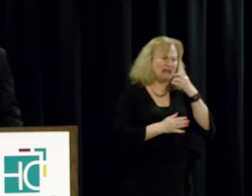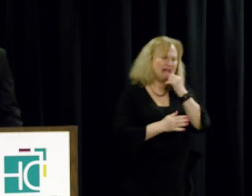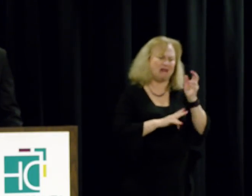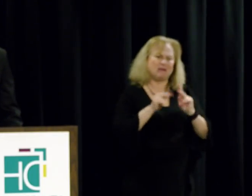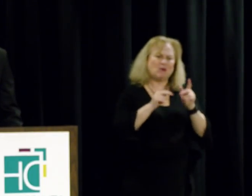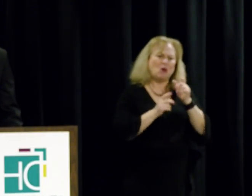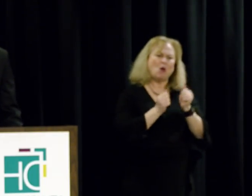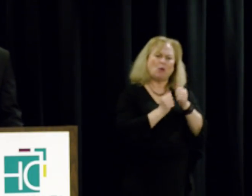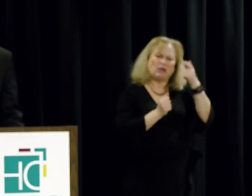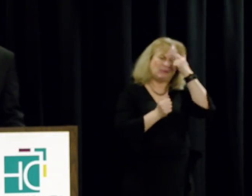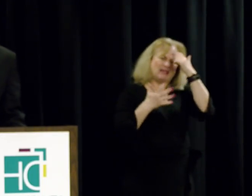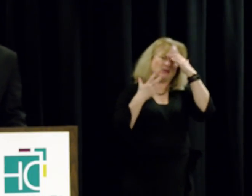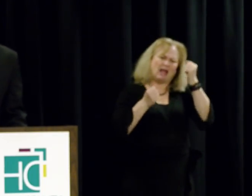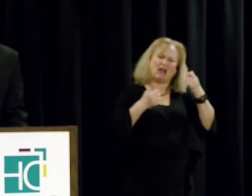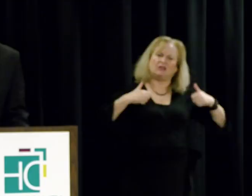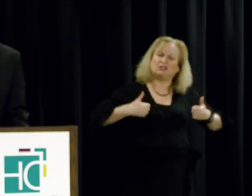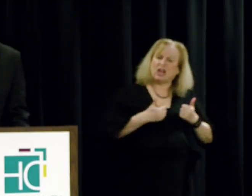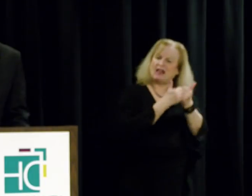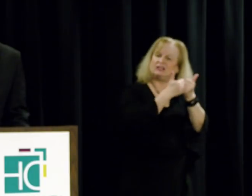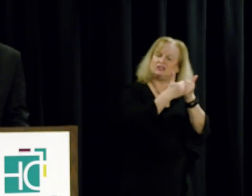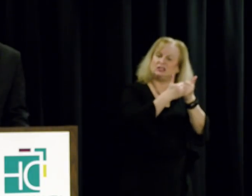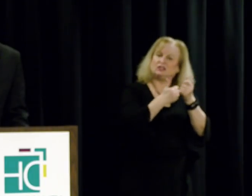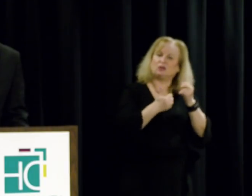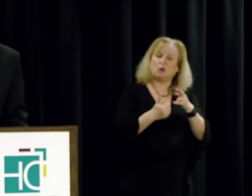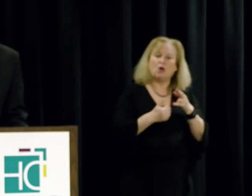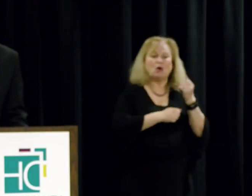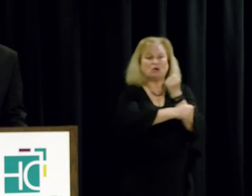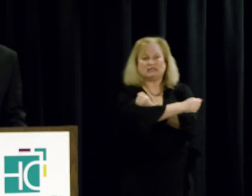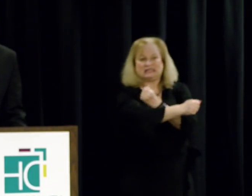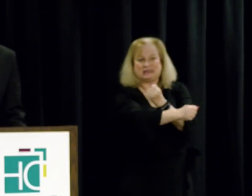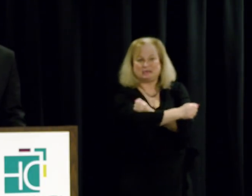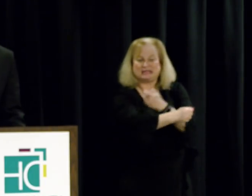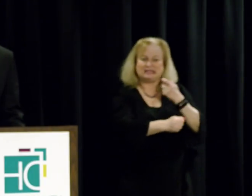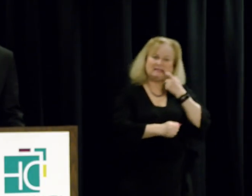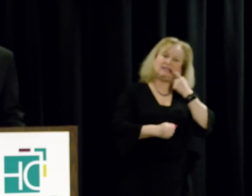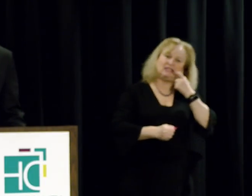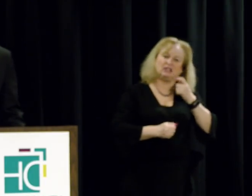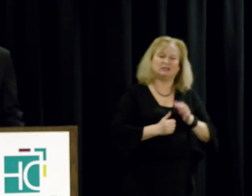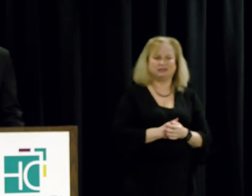with mental health challenges or substance abuse addictions.